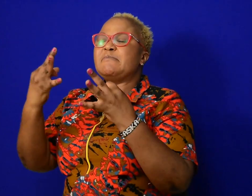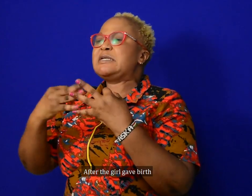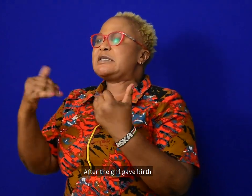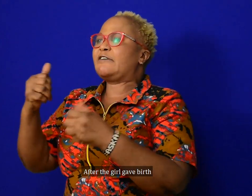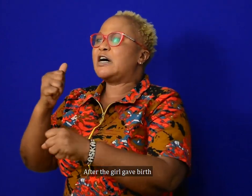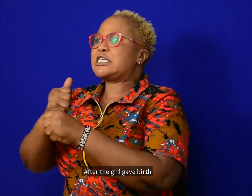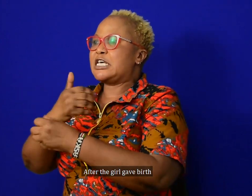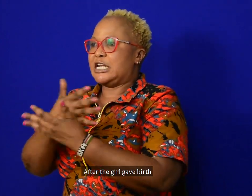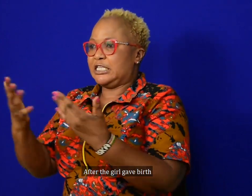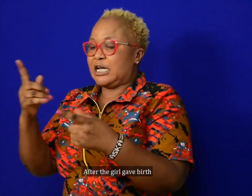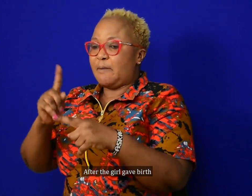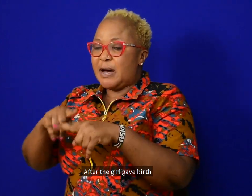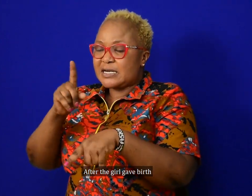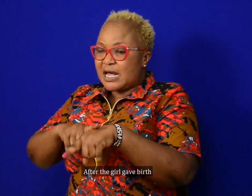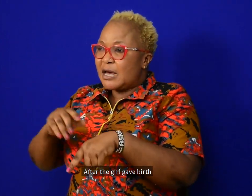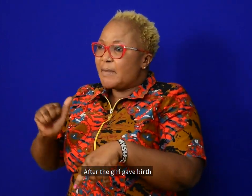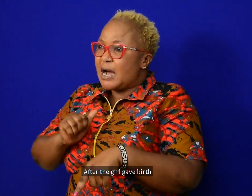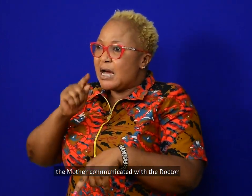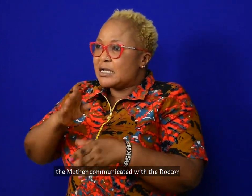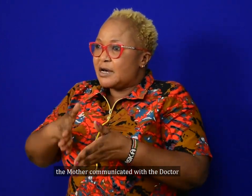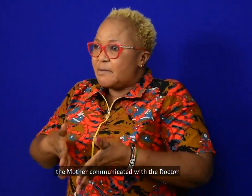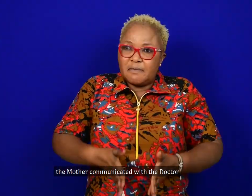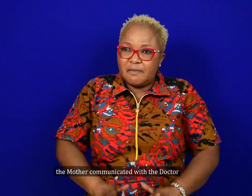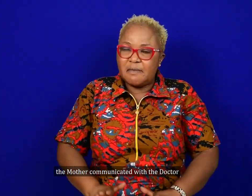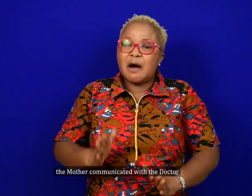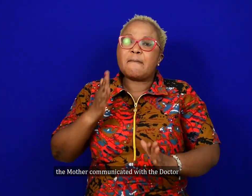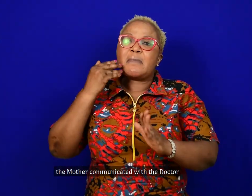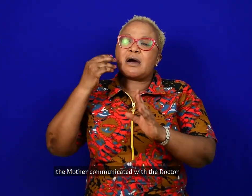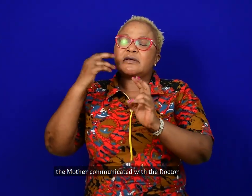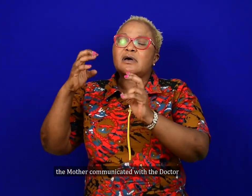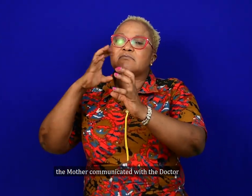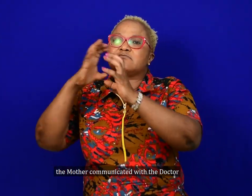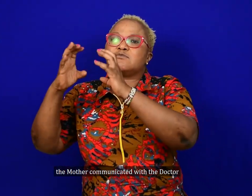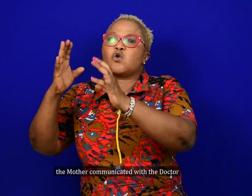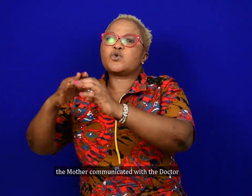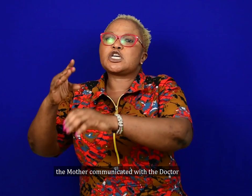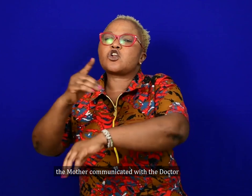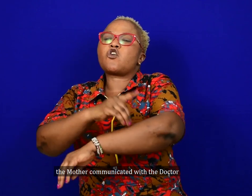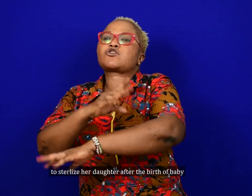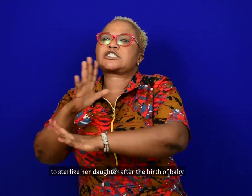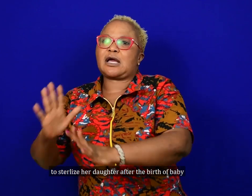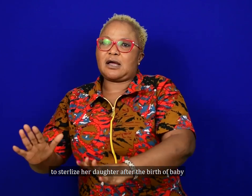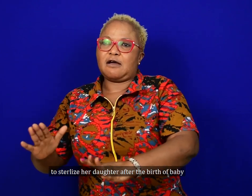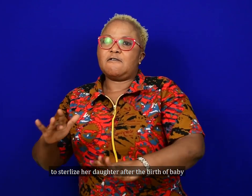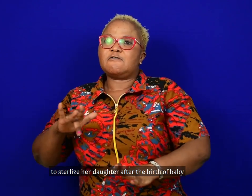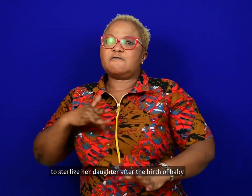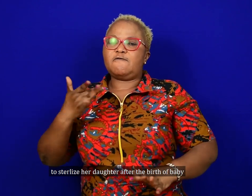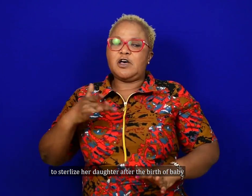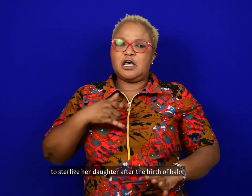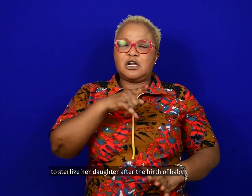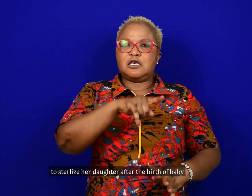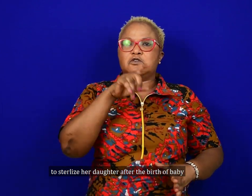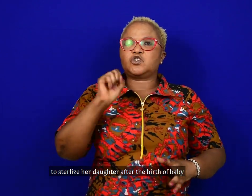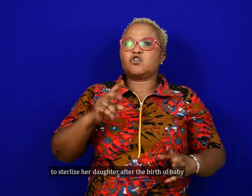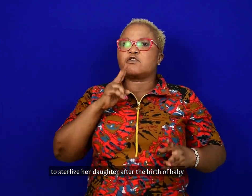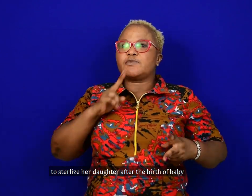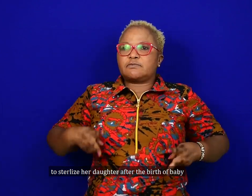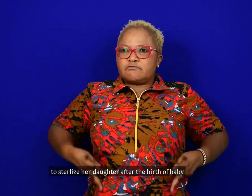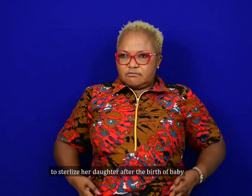After the girl gave birth, the mother communicated with the doctor that her daughter should be sterilized after the birth of